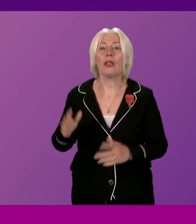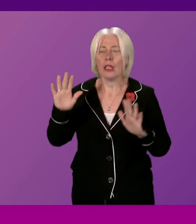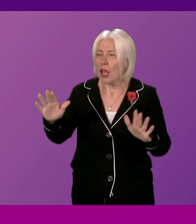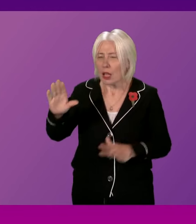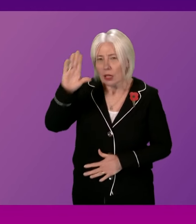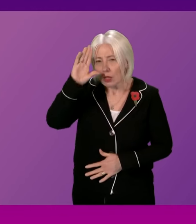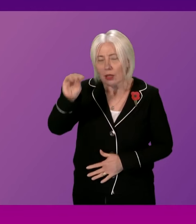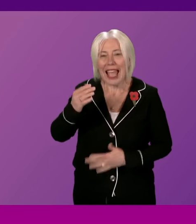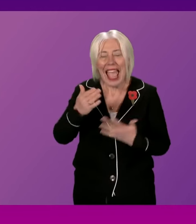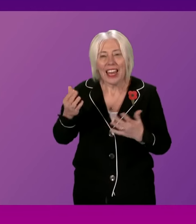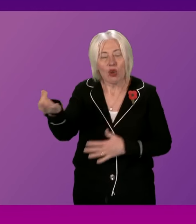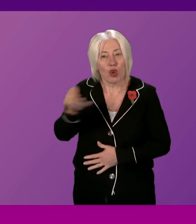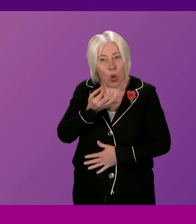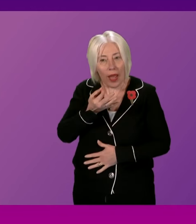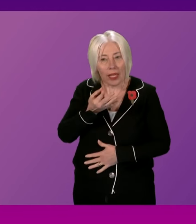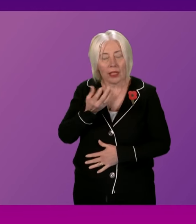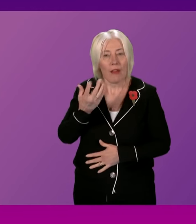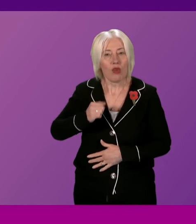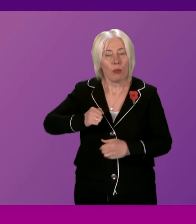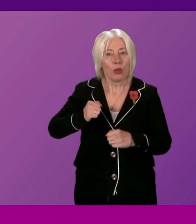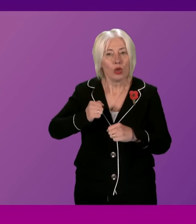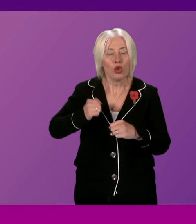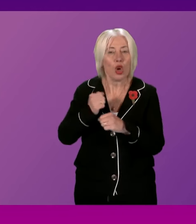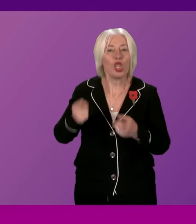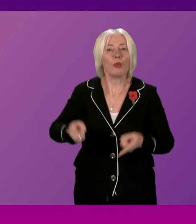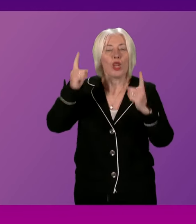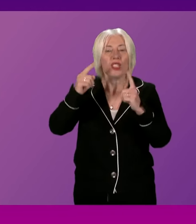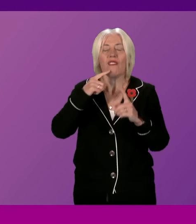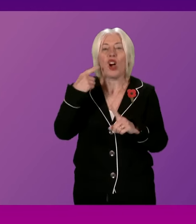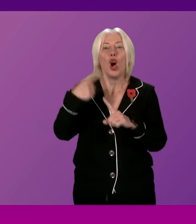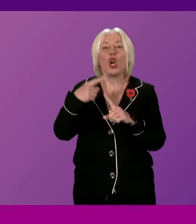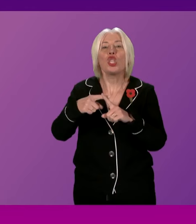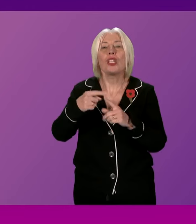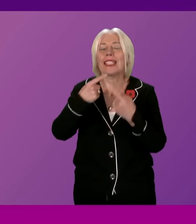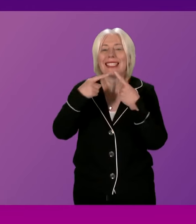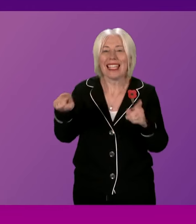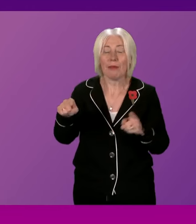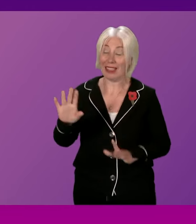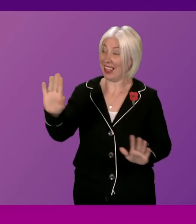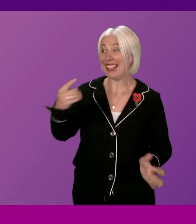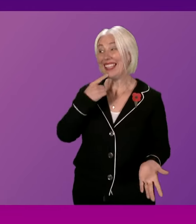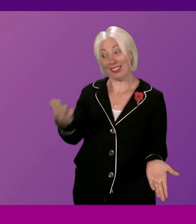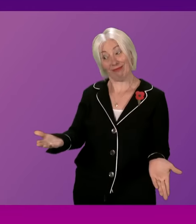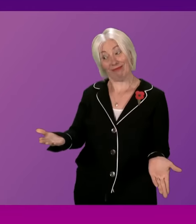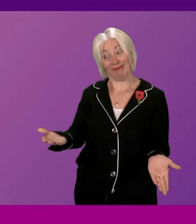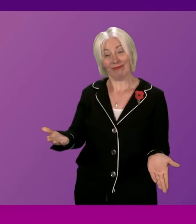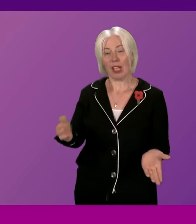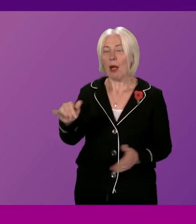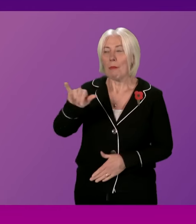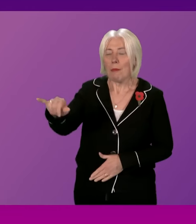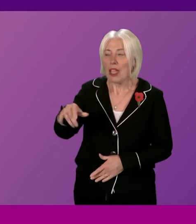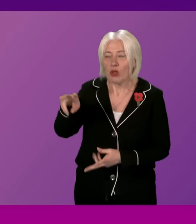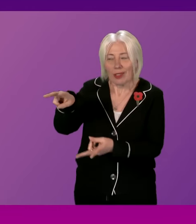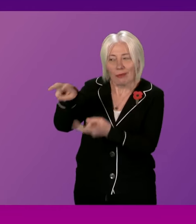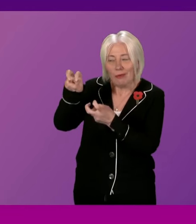you aware yet of any requests being made by Scottish Minister to make an urgent statement at this point as I said perhaps Mr Whitfield didn't